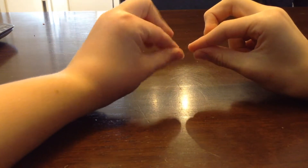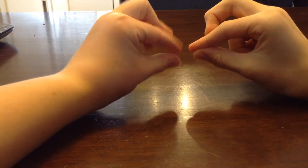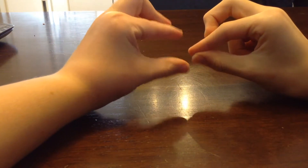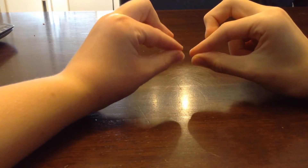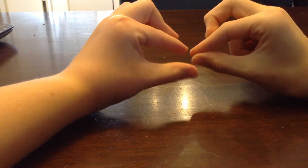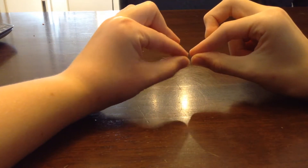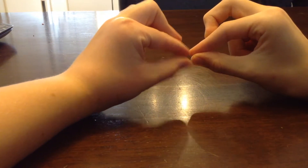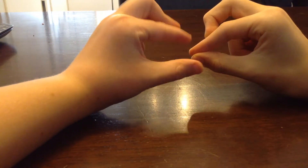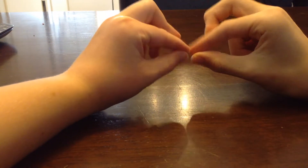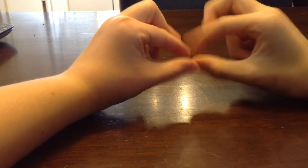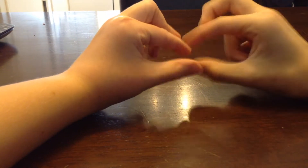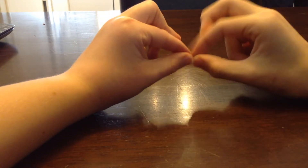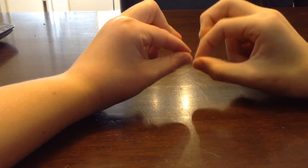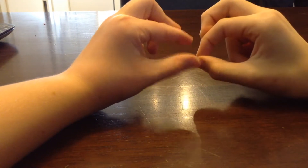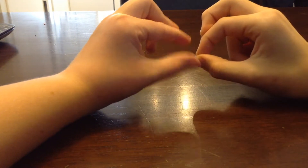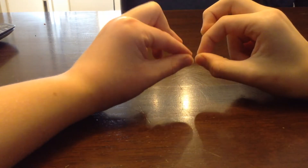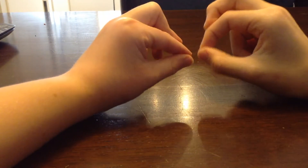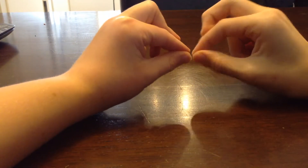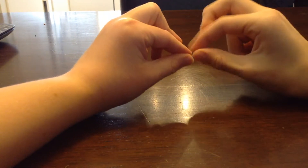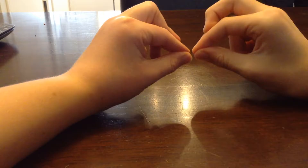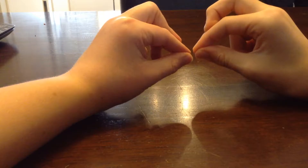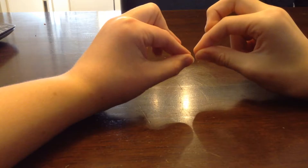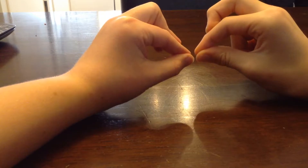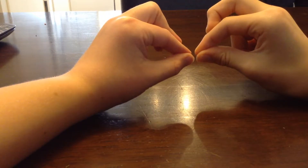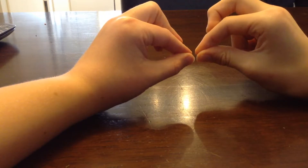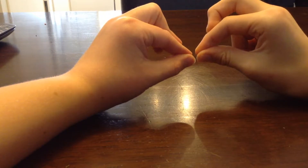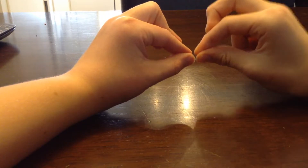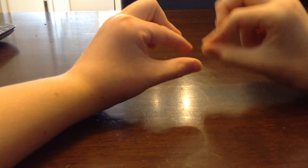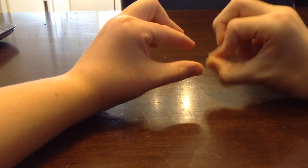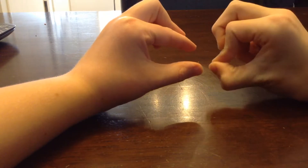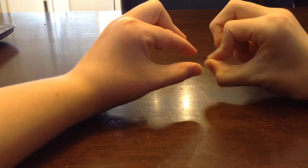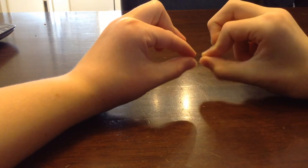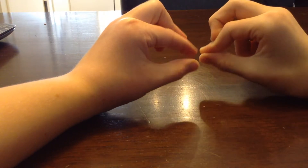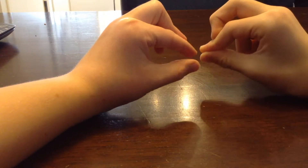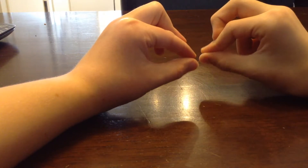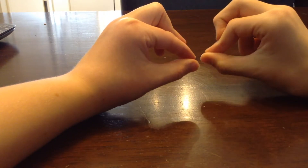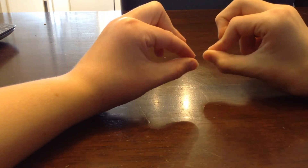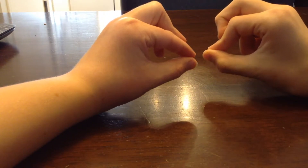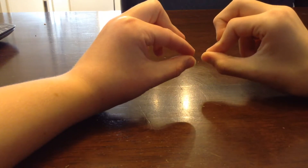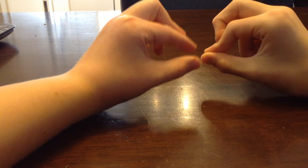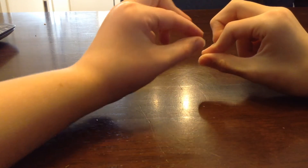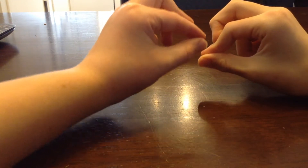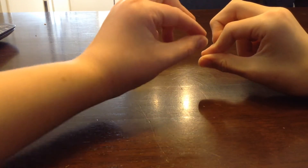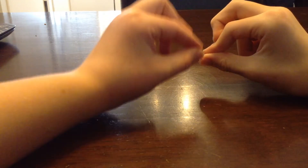Stop saying someone or we're all John Cena you. Be Be quiet. If you even try John Cena me.